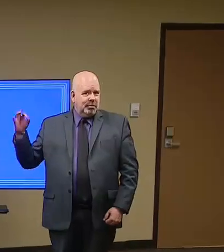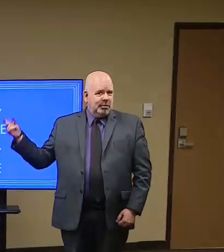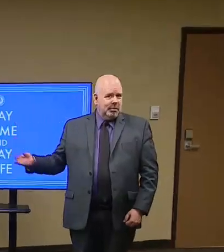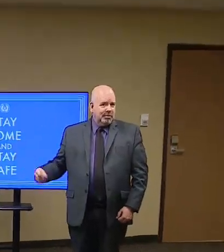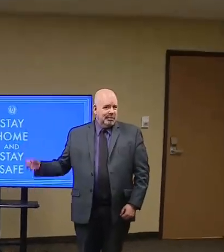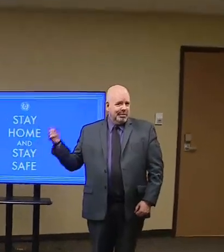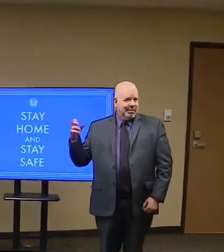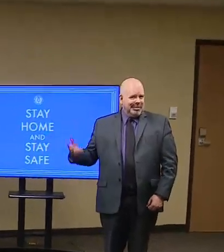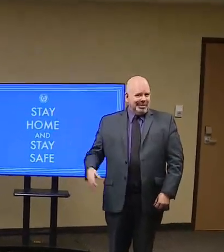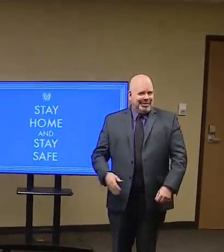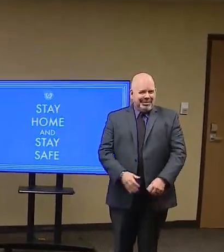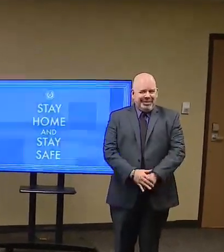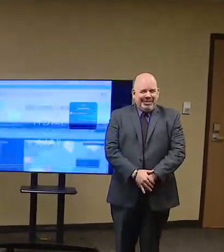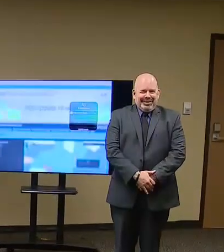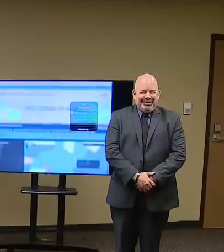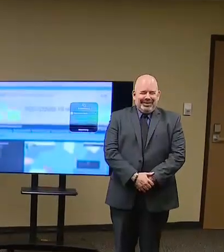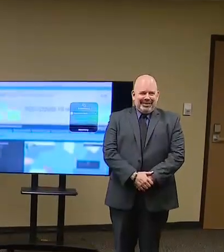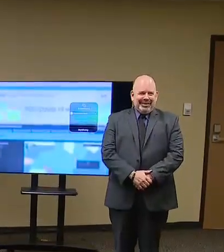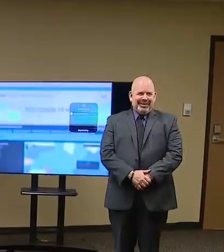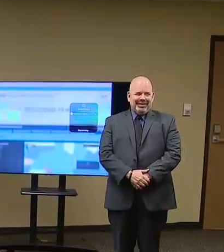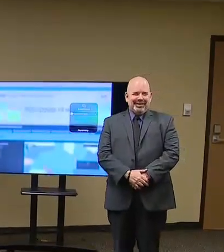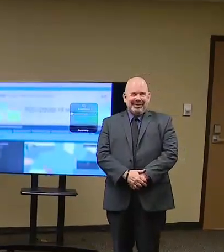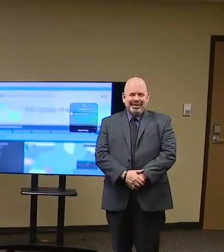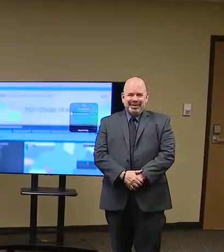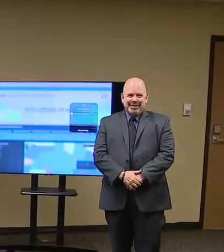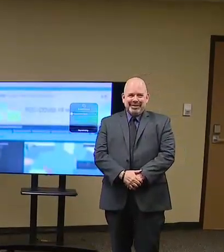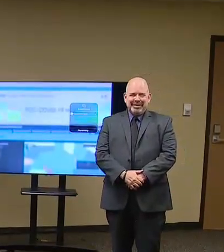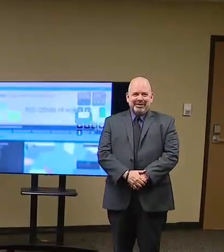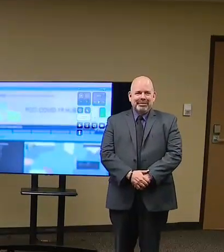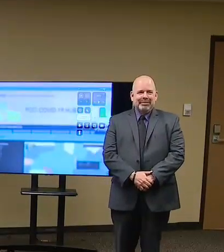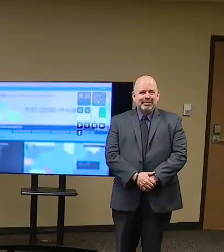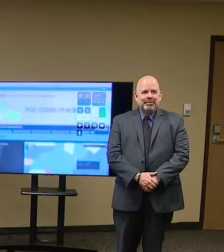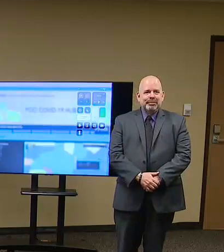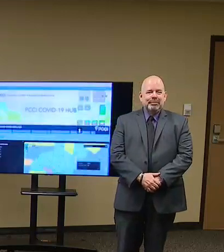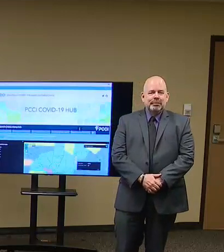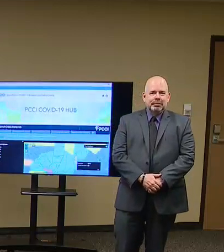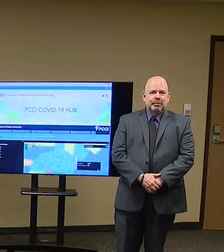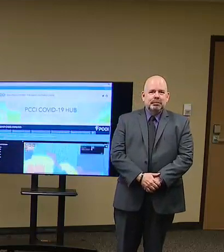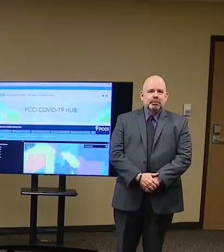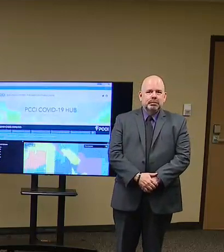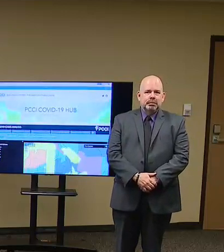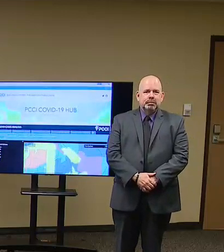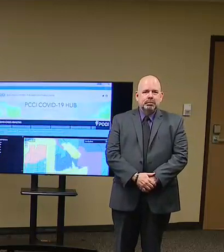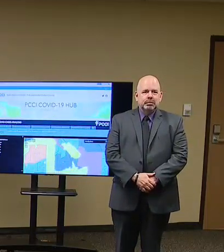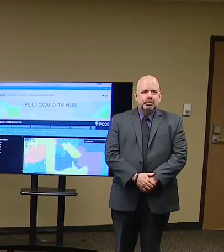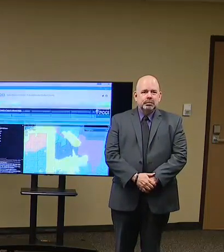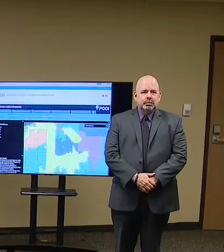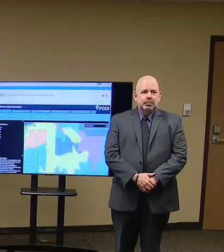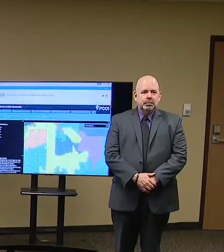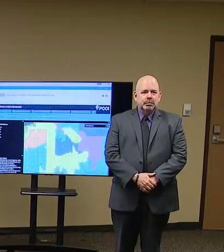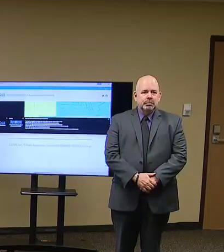Okay. Well, hopefully they've pointed at that one. Yeah.